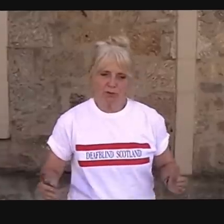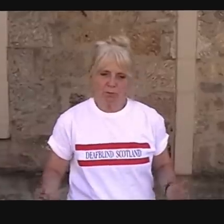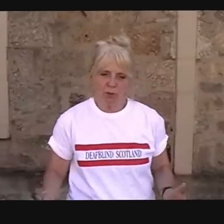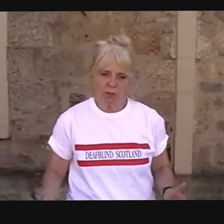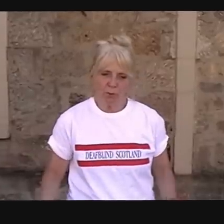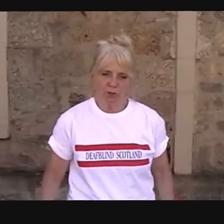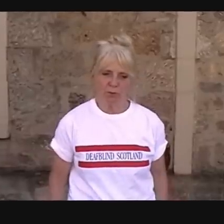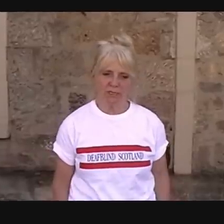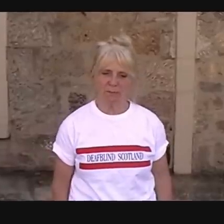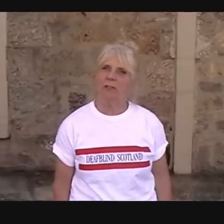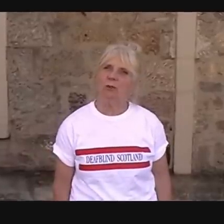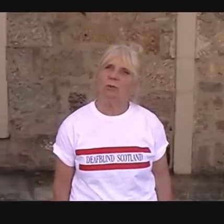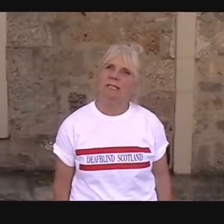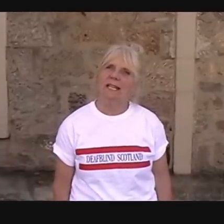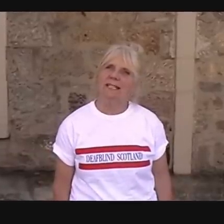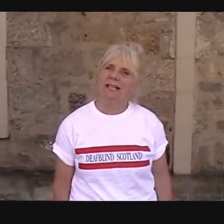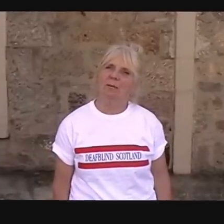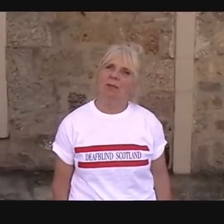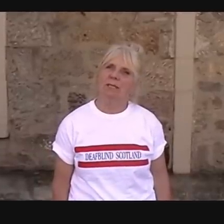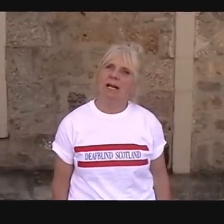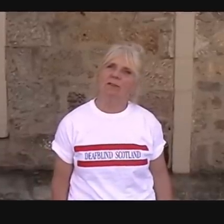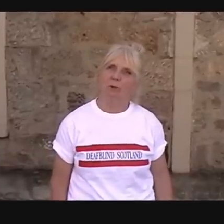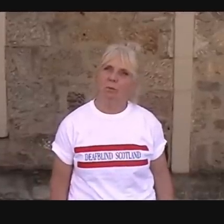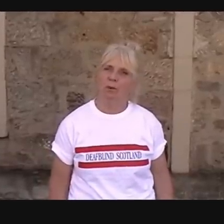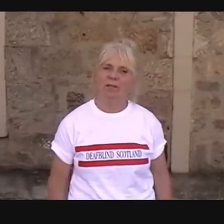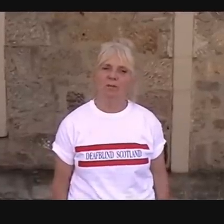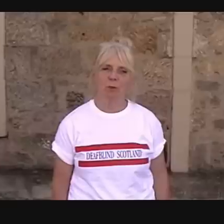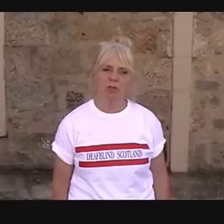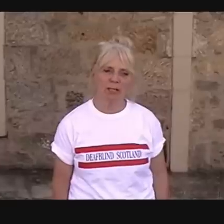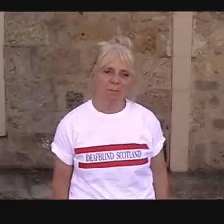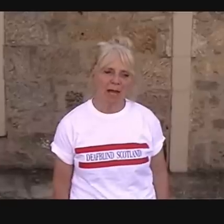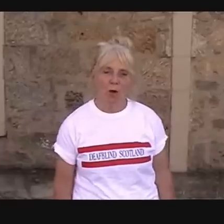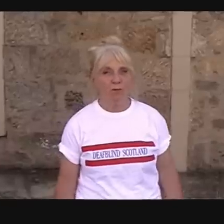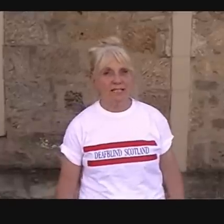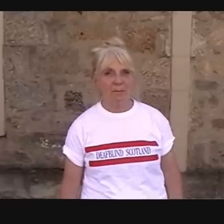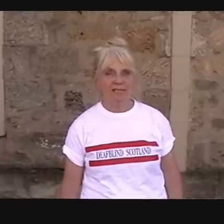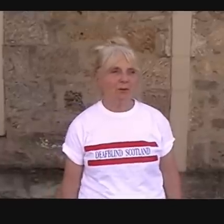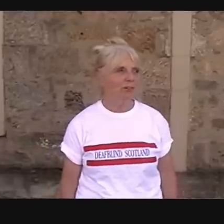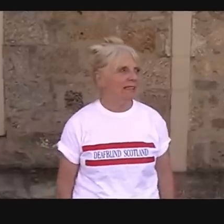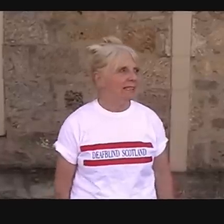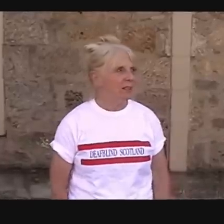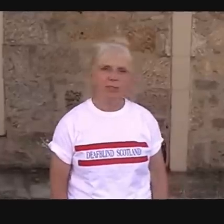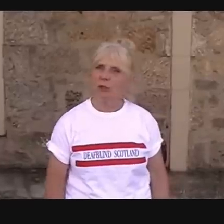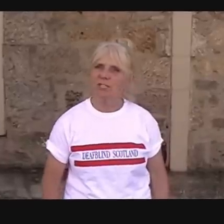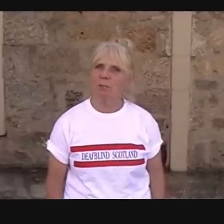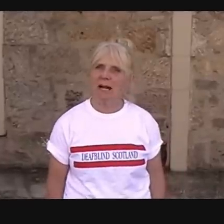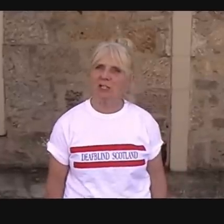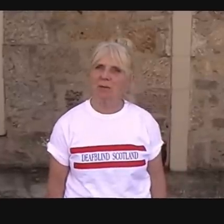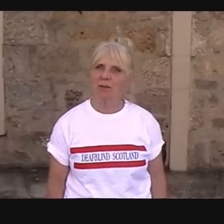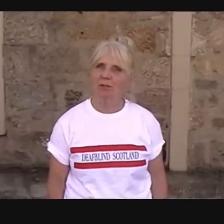of subuteal board that was being used to let him understand the football that he was watching. Obviously a Brazil fan. Now the Scots are passionate about the